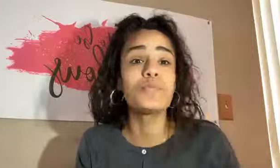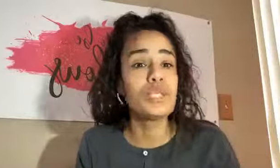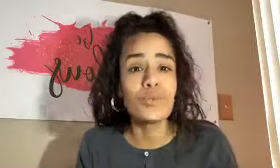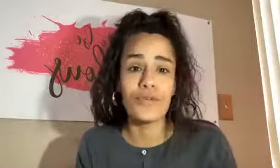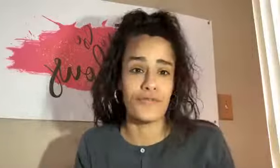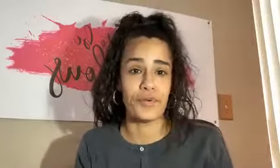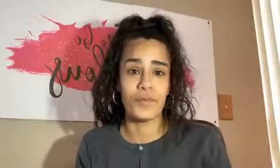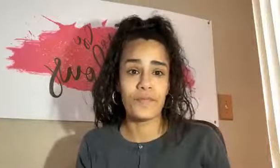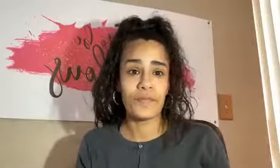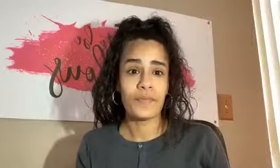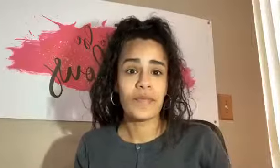beautiful.